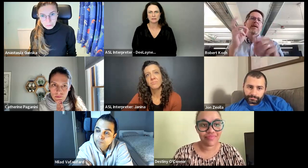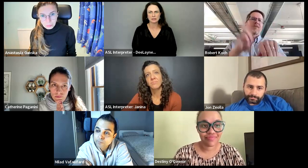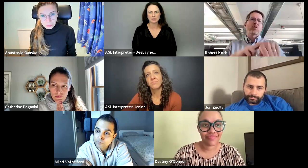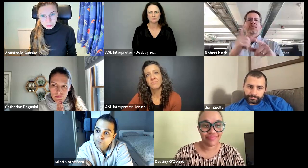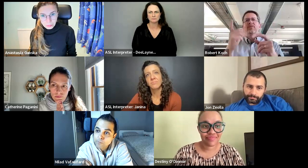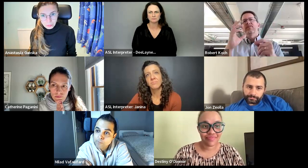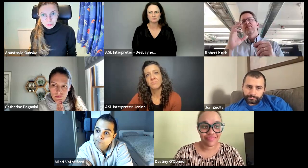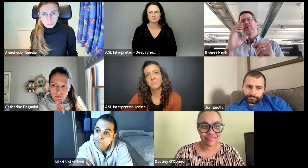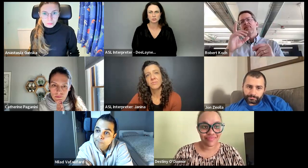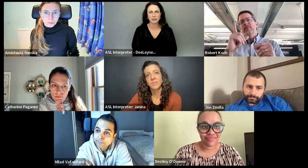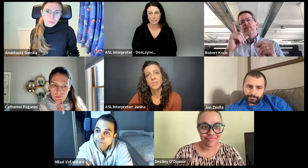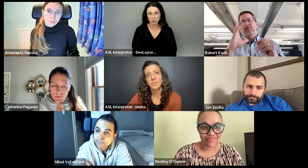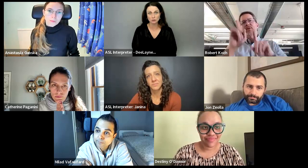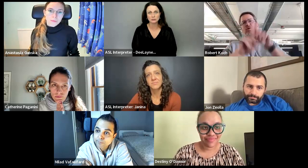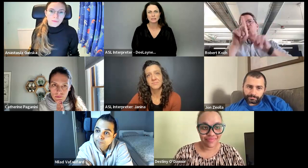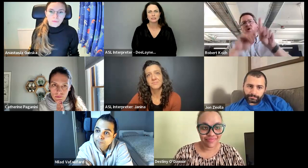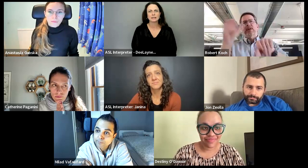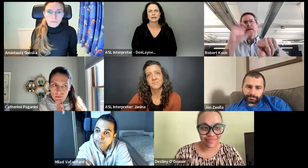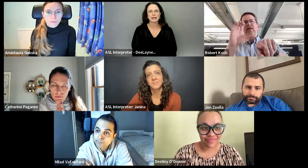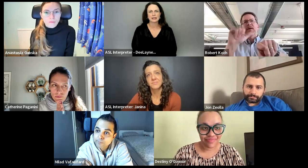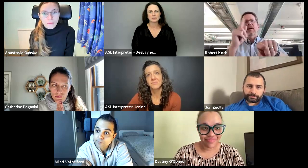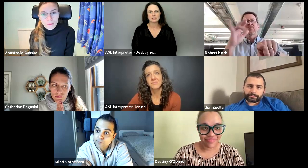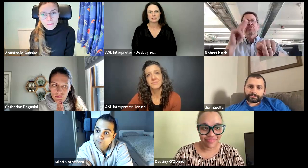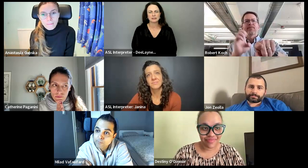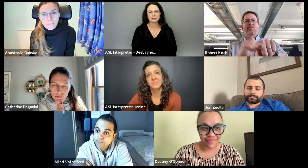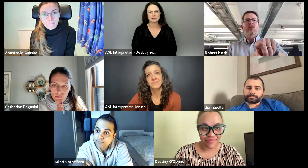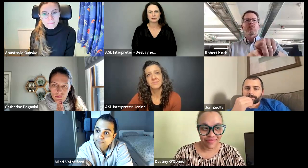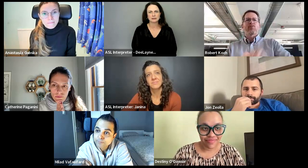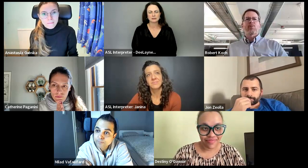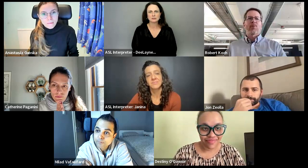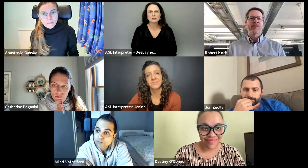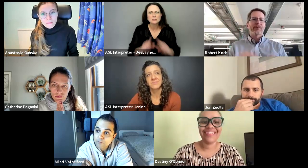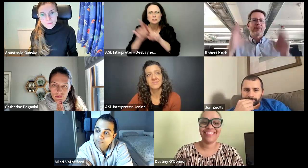and John here. And then,